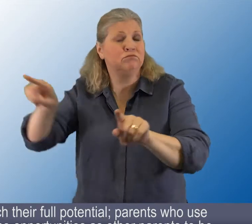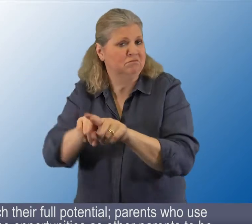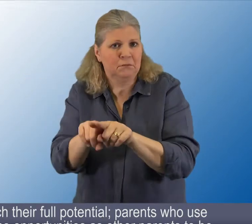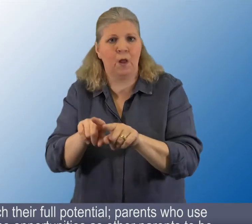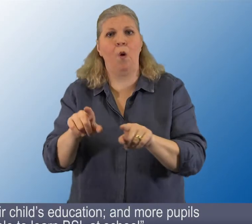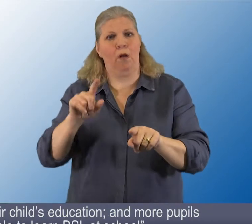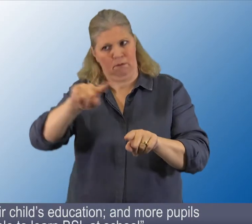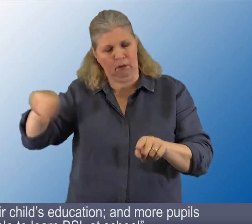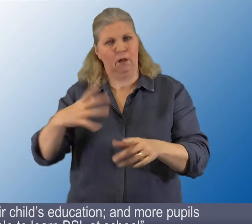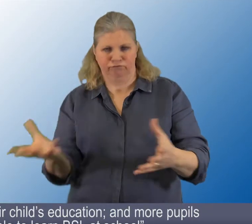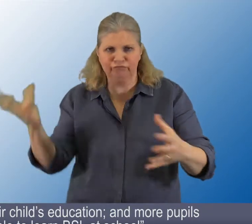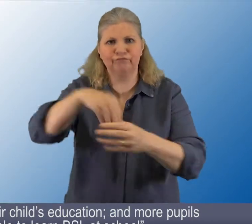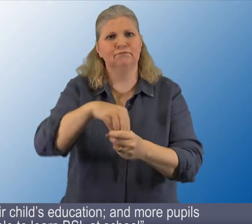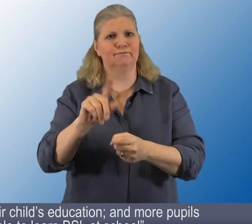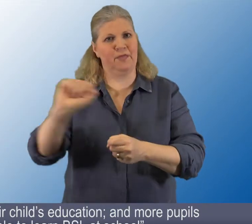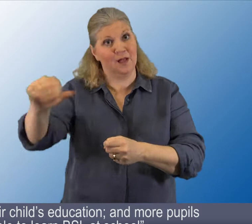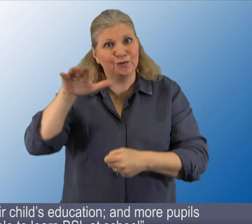pupils will be able to learn BSL at school.